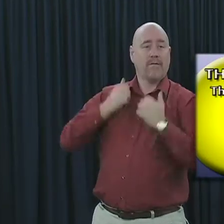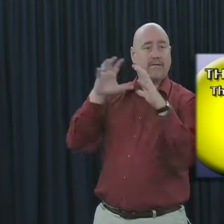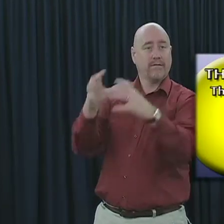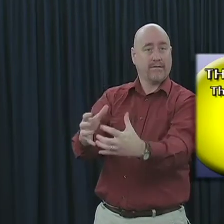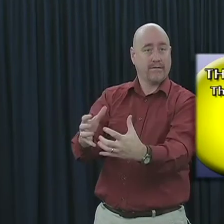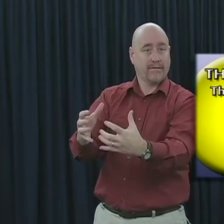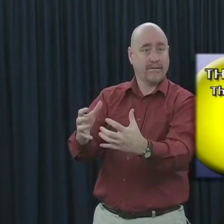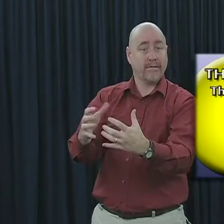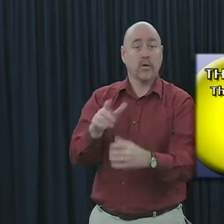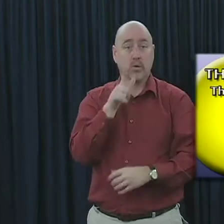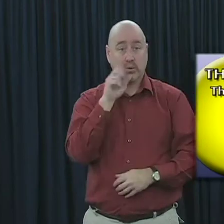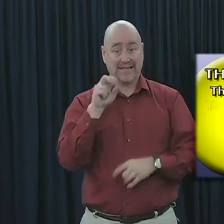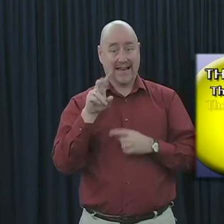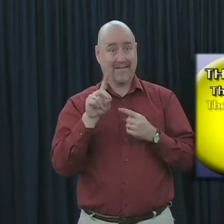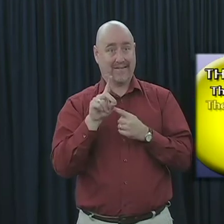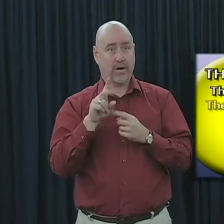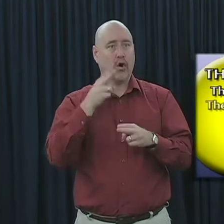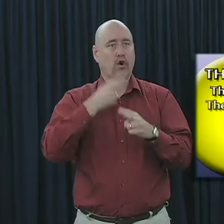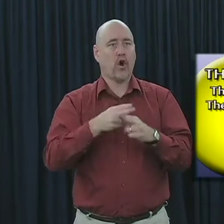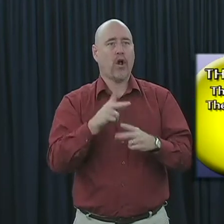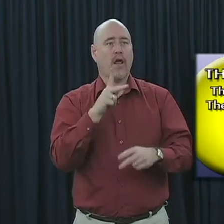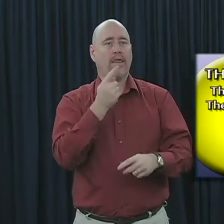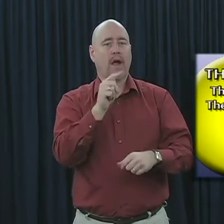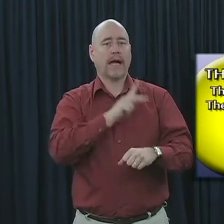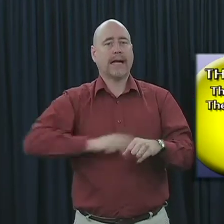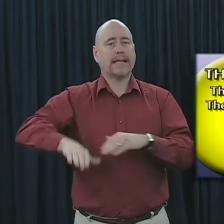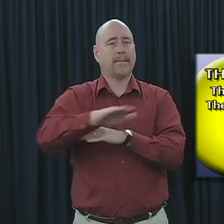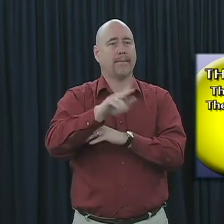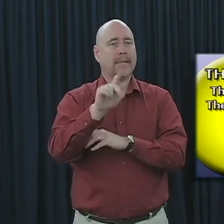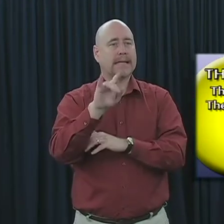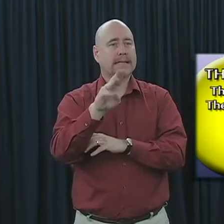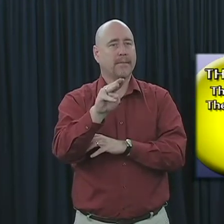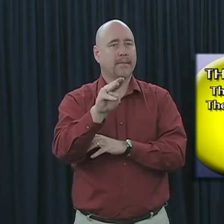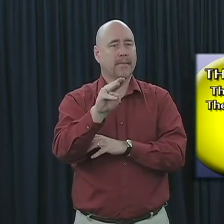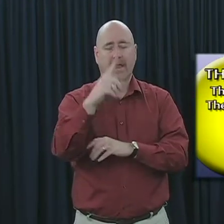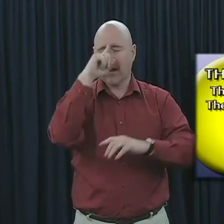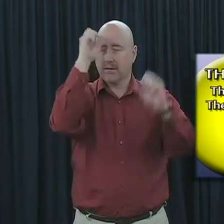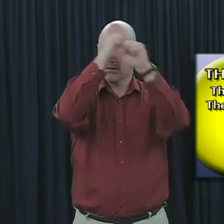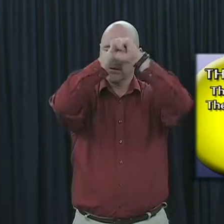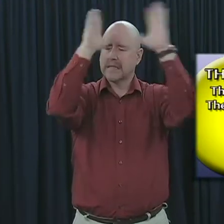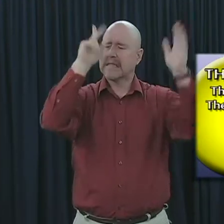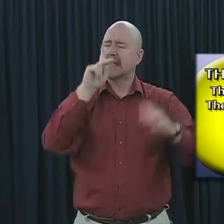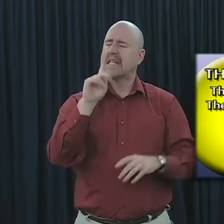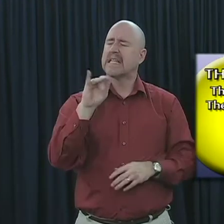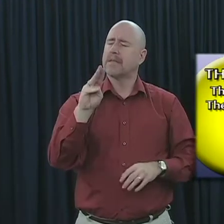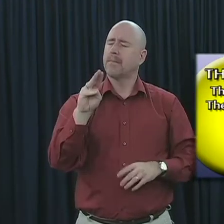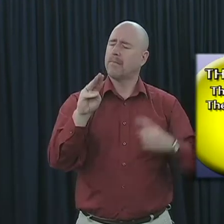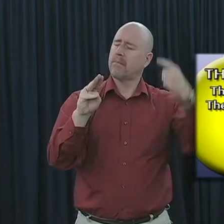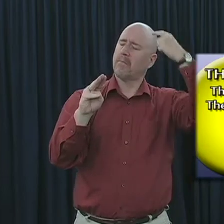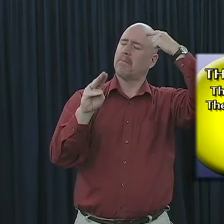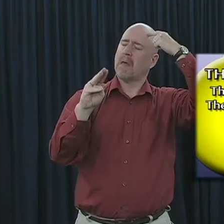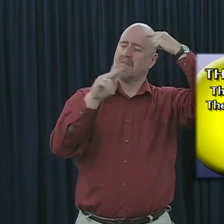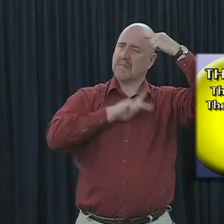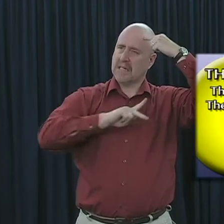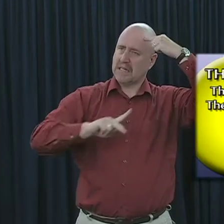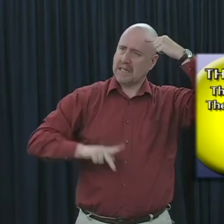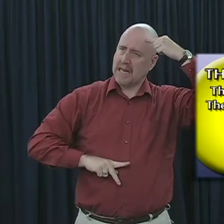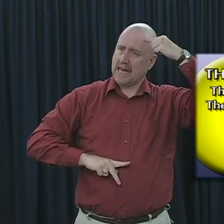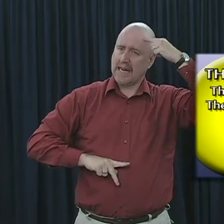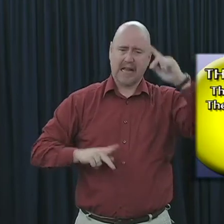The saved are also called the kingdom, because when we think of a kingdom, we typically think of a king and loyal citizens and